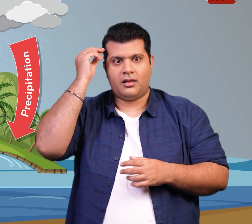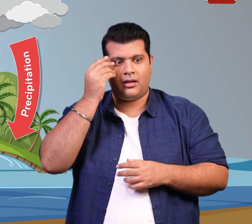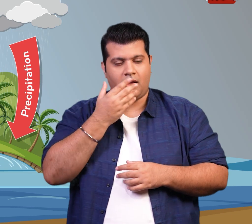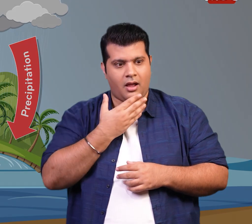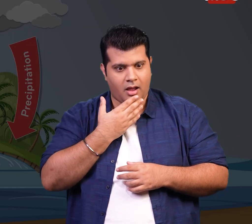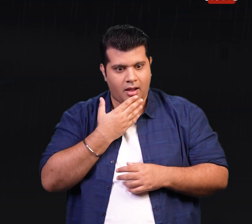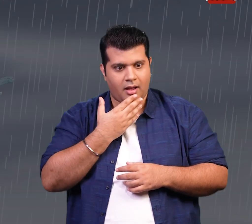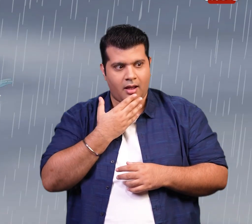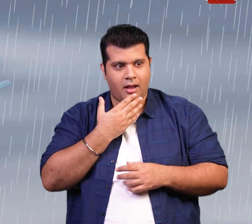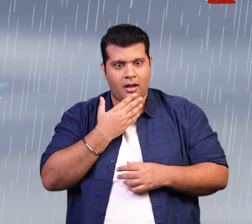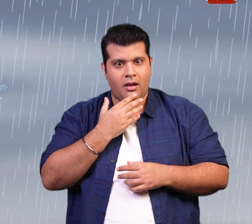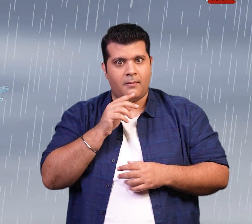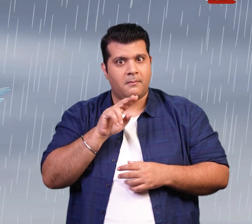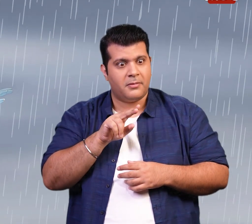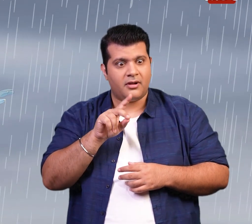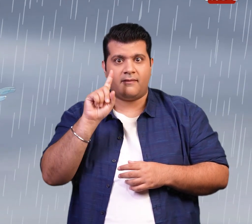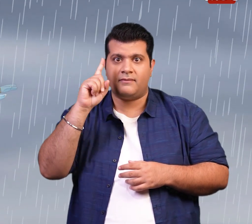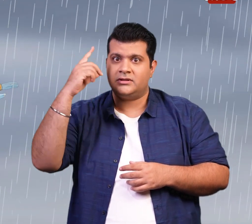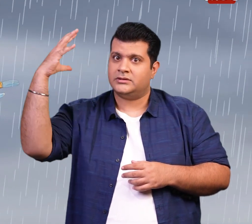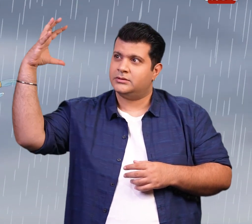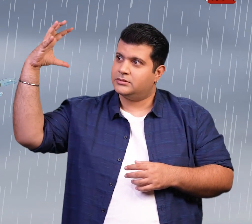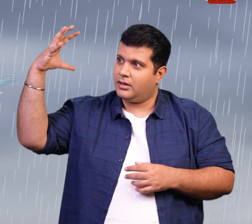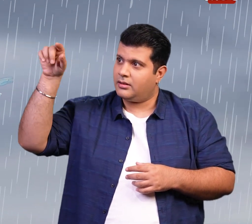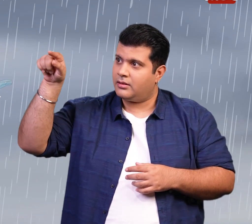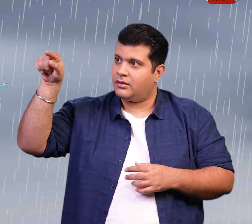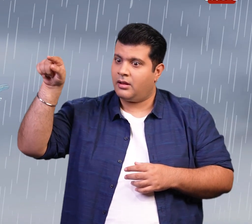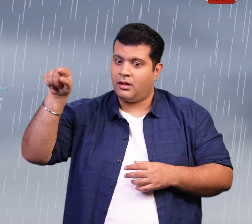Oh, so this is how the water cycle works.